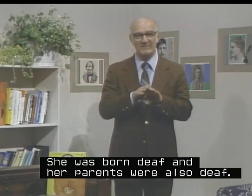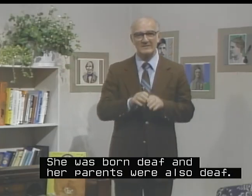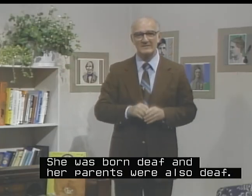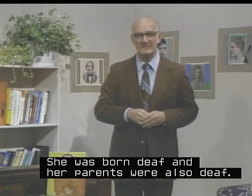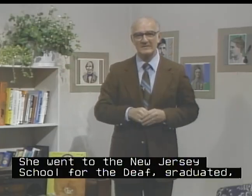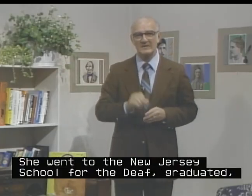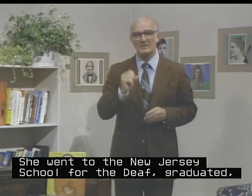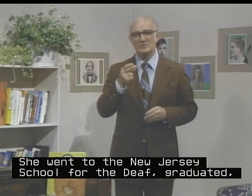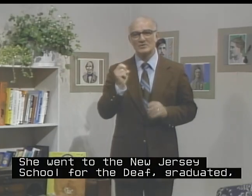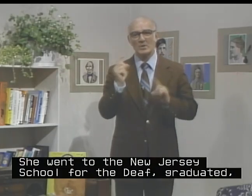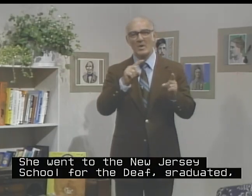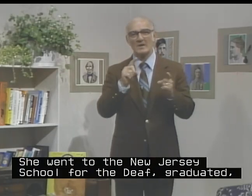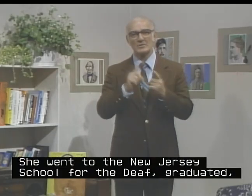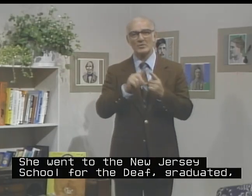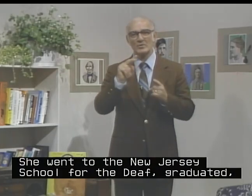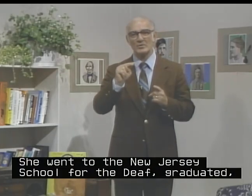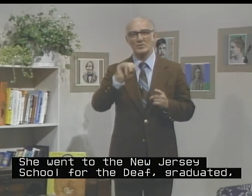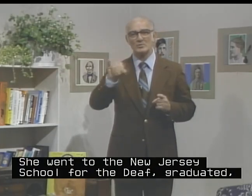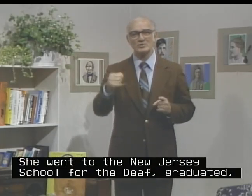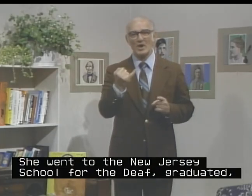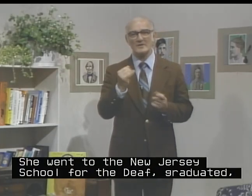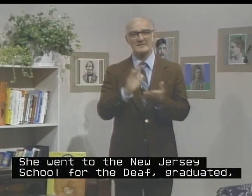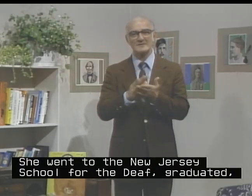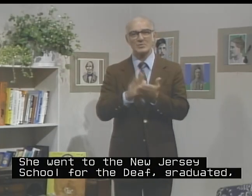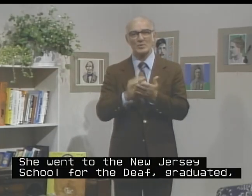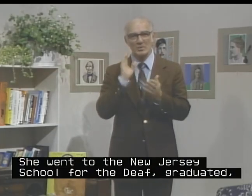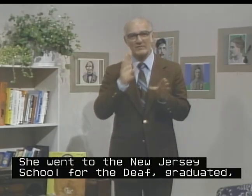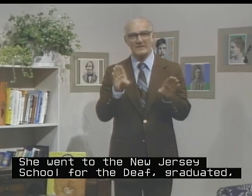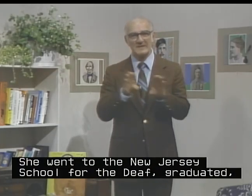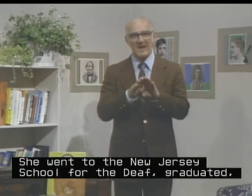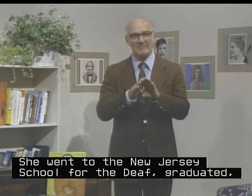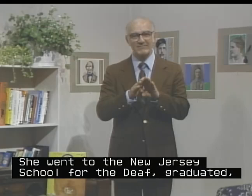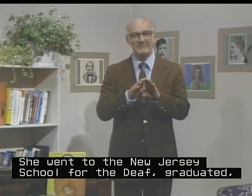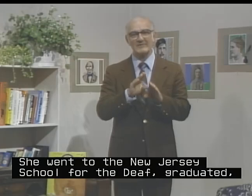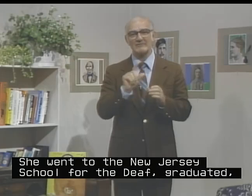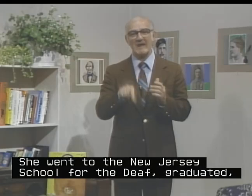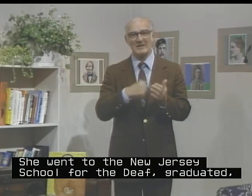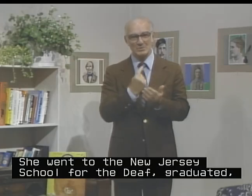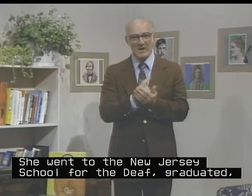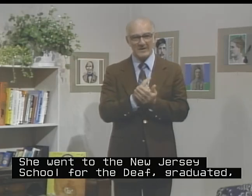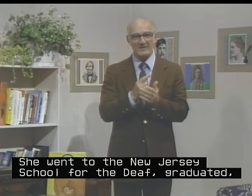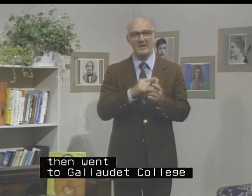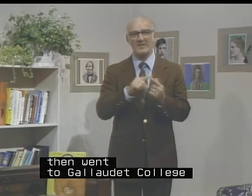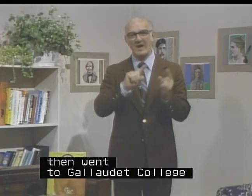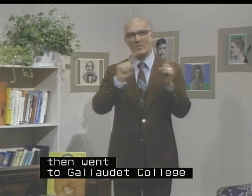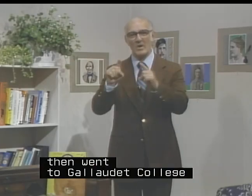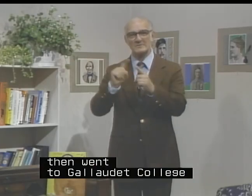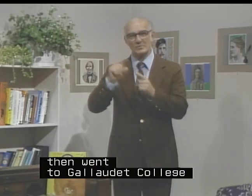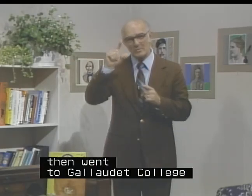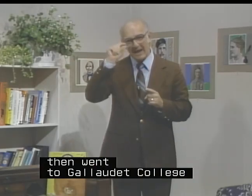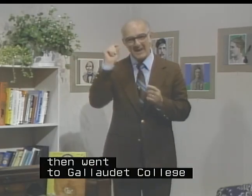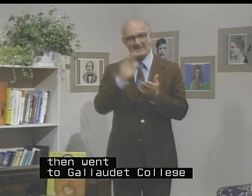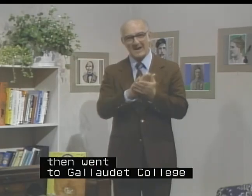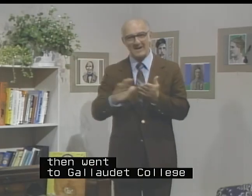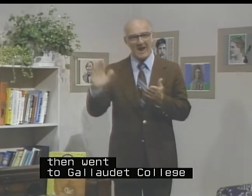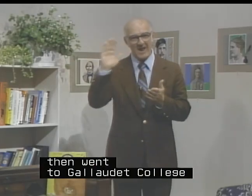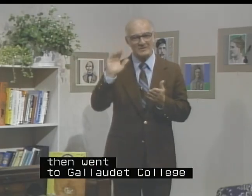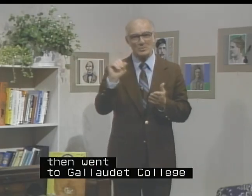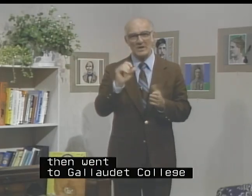She went to the New Jersey School for the Deaf, graduated, then went to Gallaudet College, where